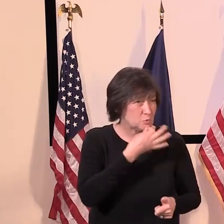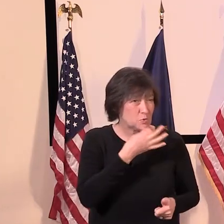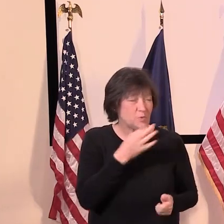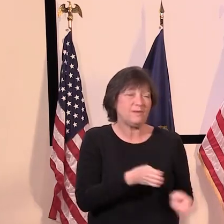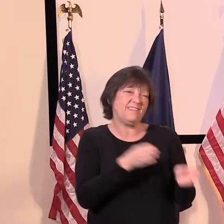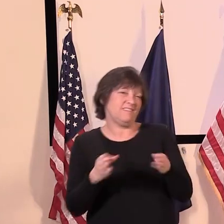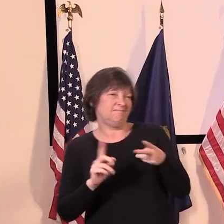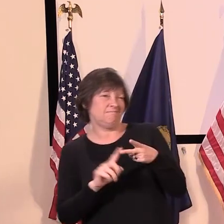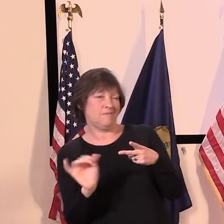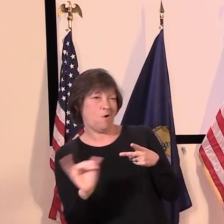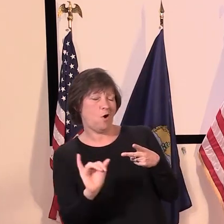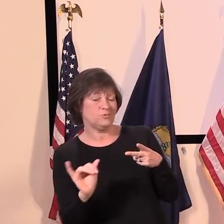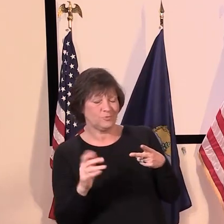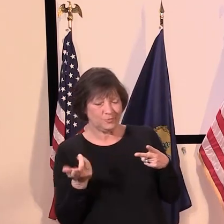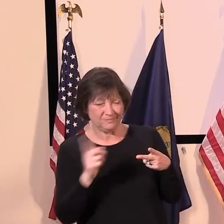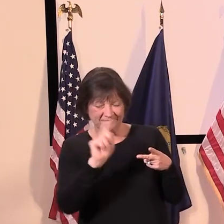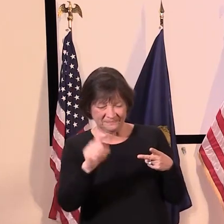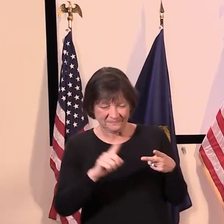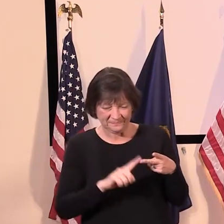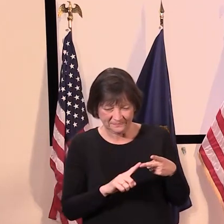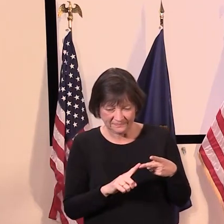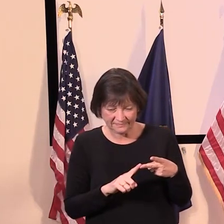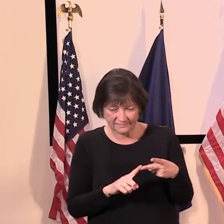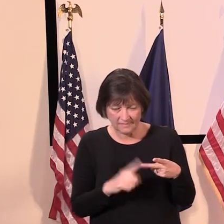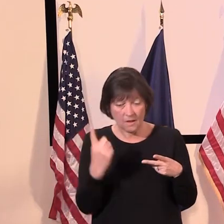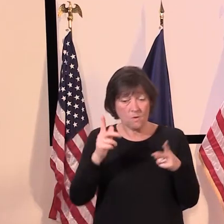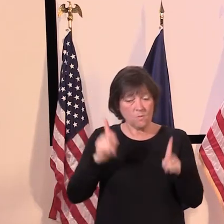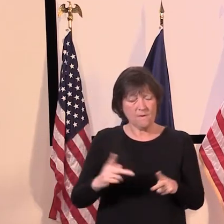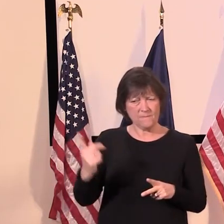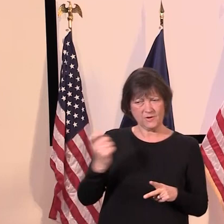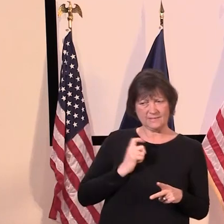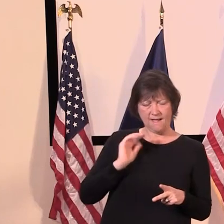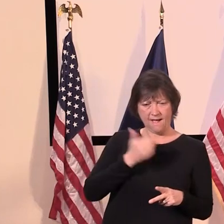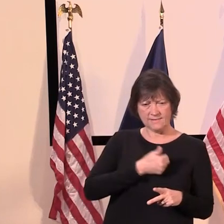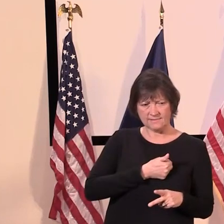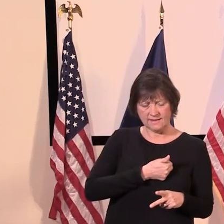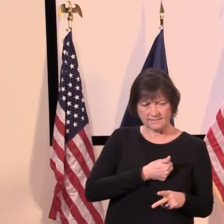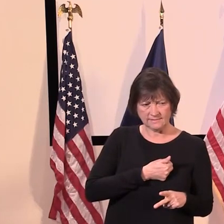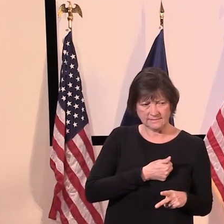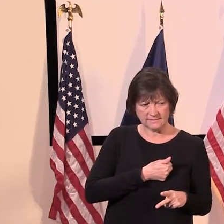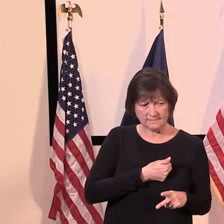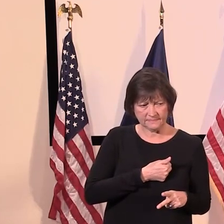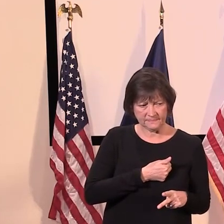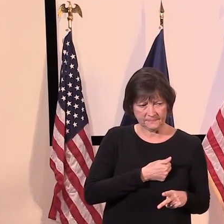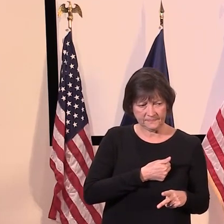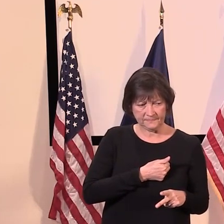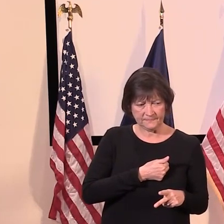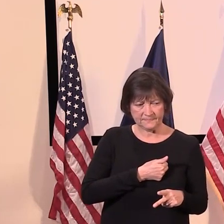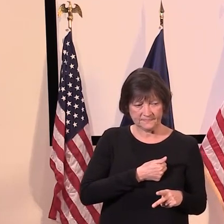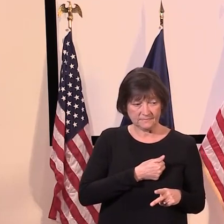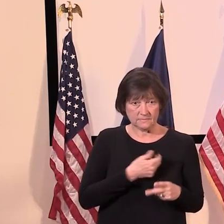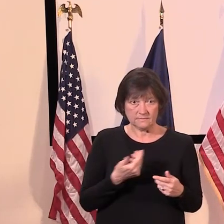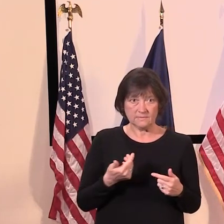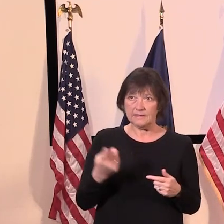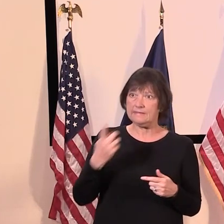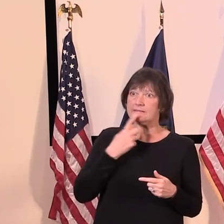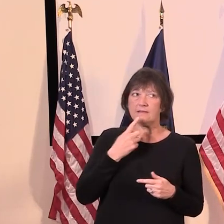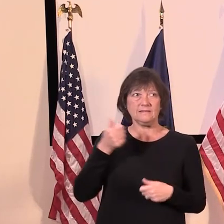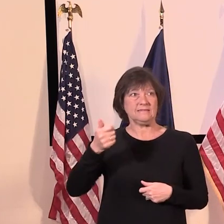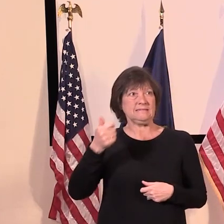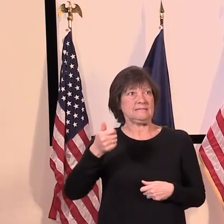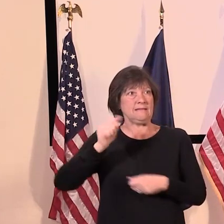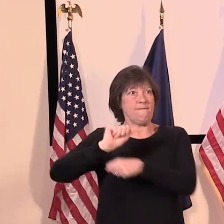and then I guess the second part of my question is just about, we also had a viewer ask about, um, being, you know, self-employed